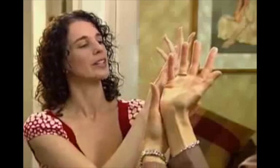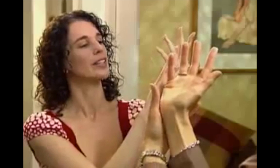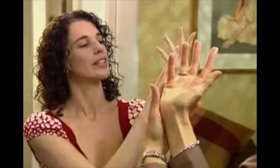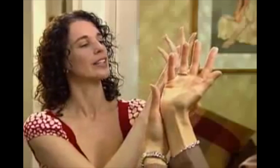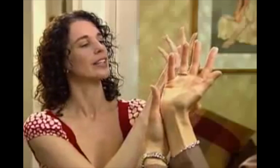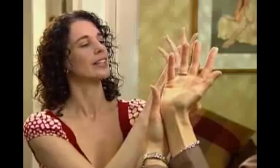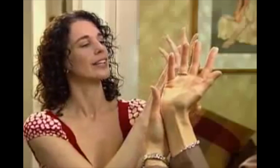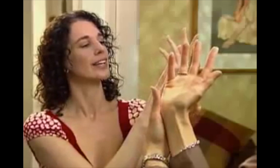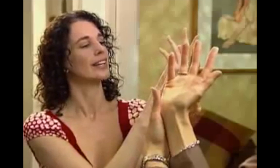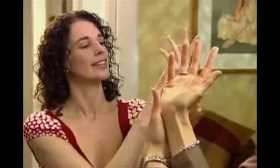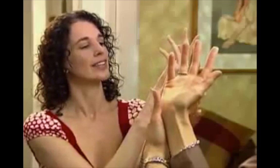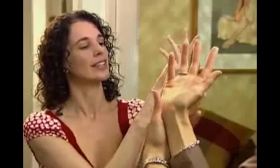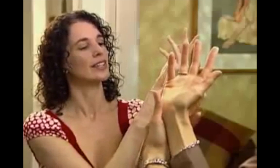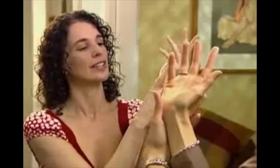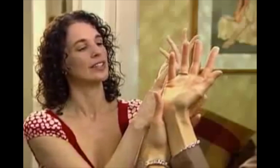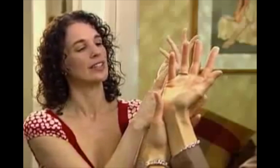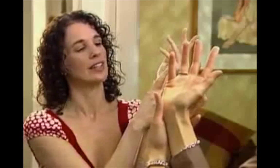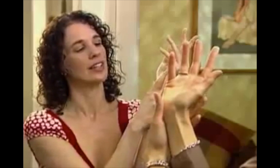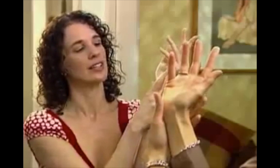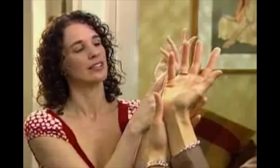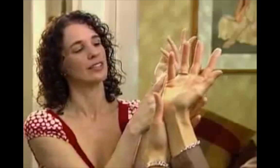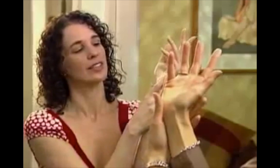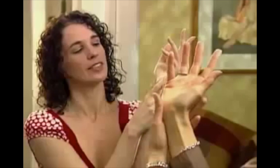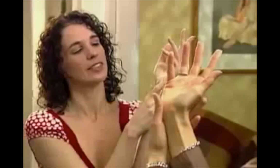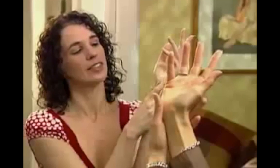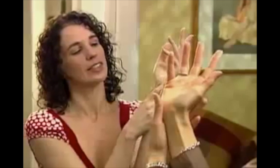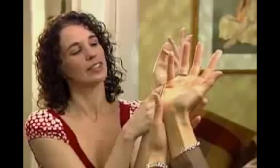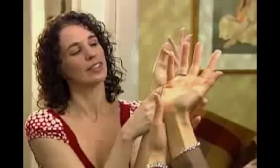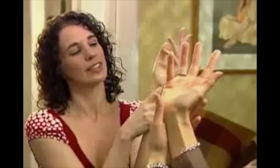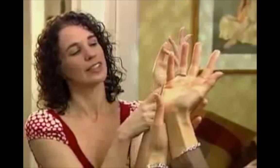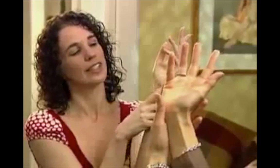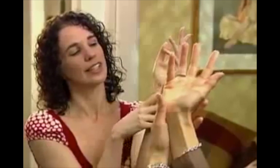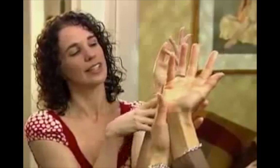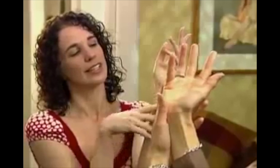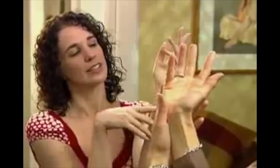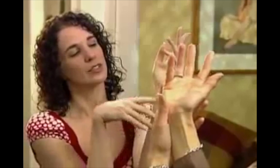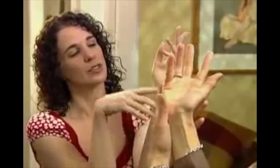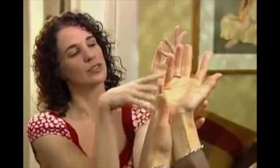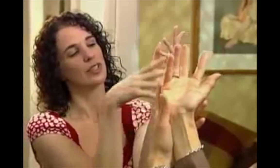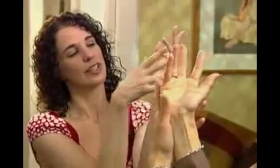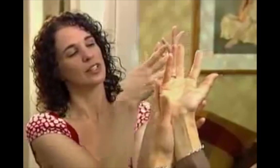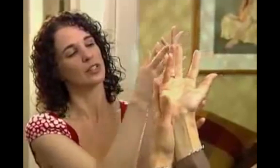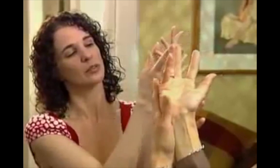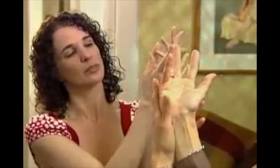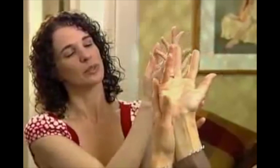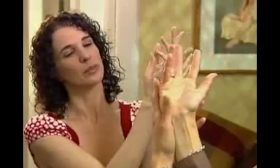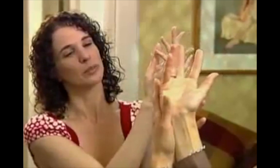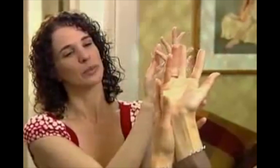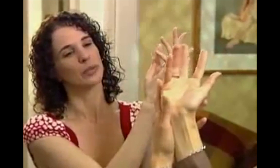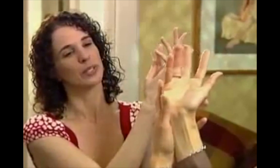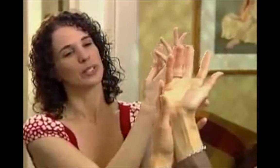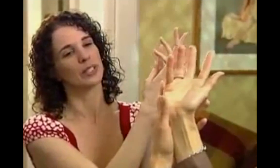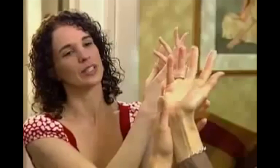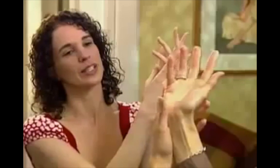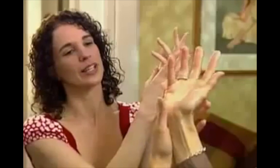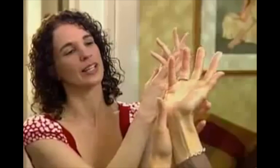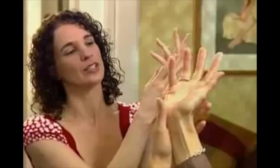Yeah, and then you can kind of... Yeah, it's sort of like you could be putting... Yeah,